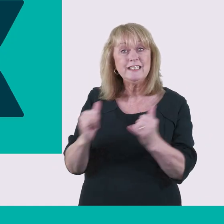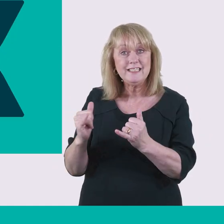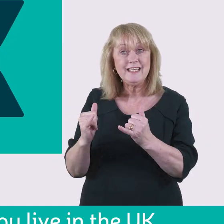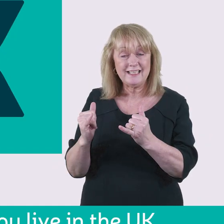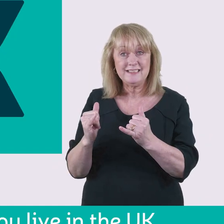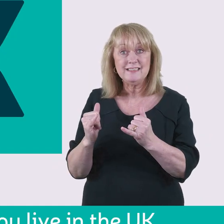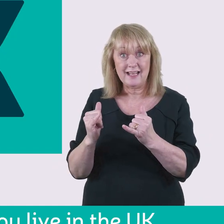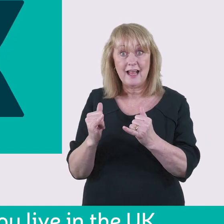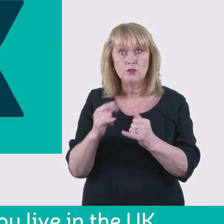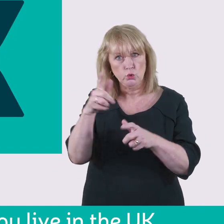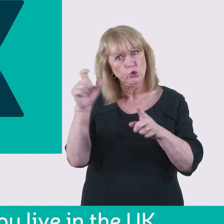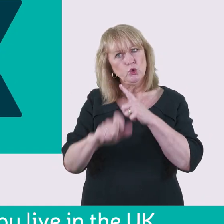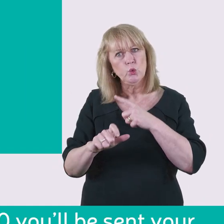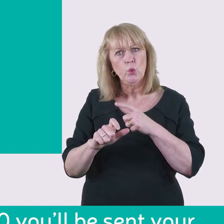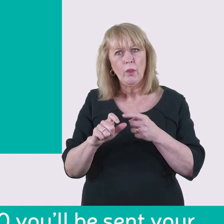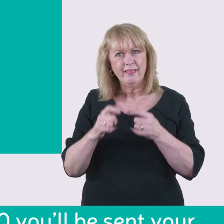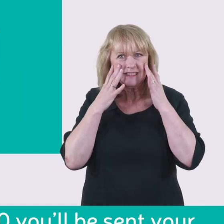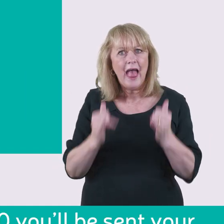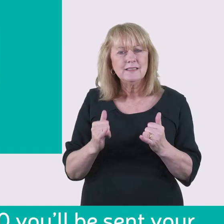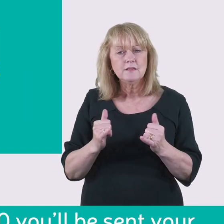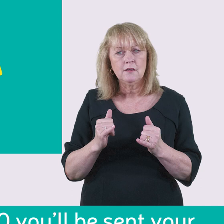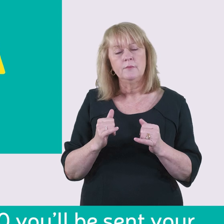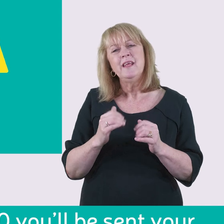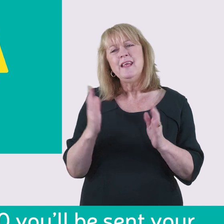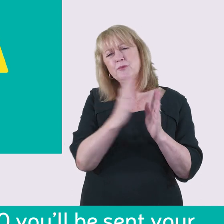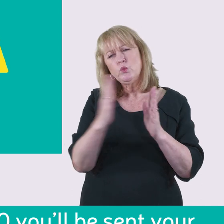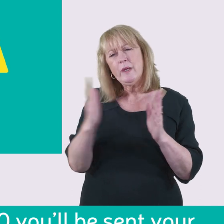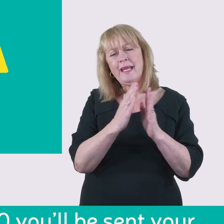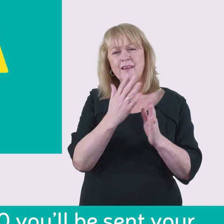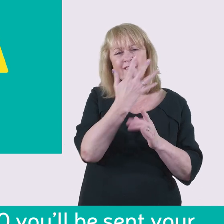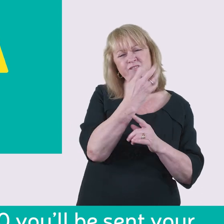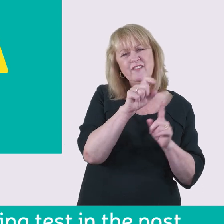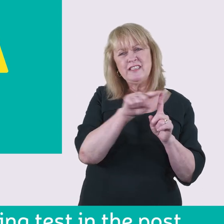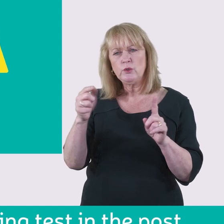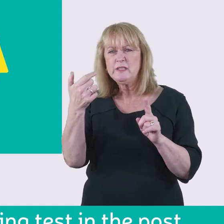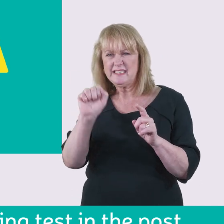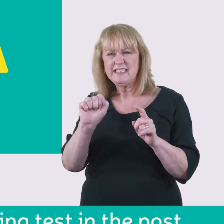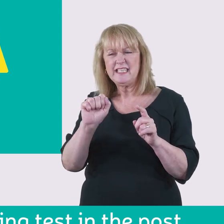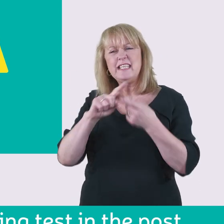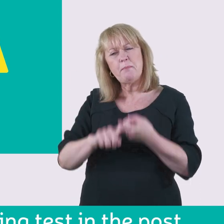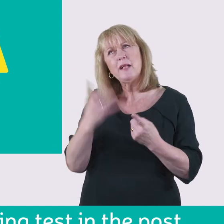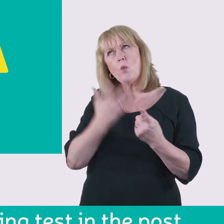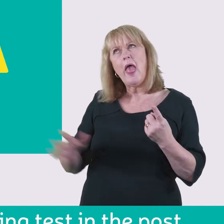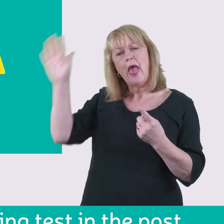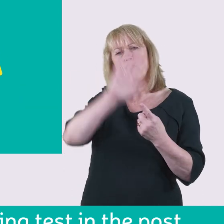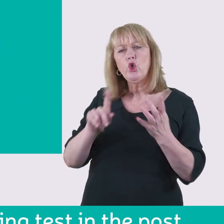Depending on where you live in the UK, between the ages of 50 to 60 you'll be sent your first bowel cancer screening test in the post.